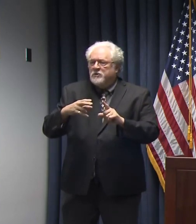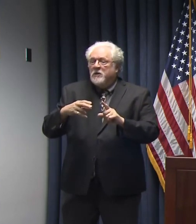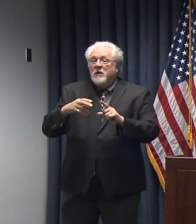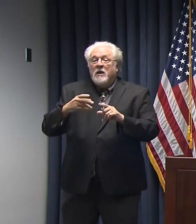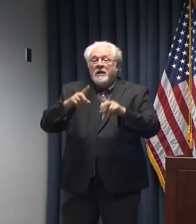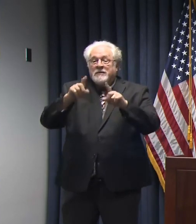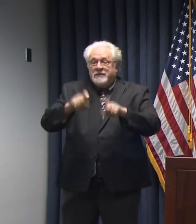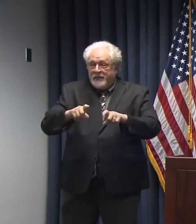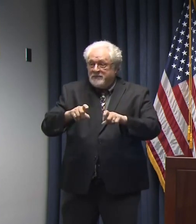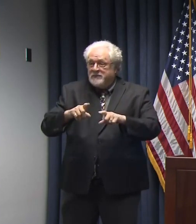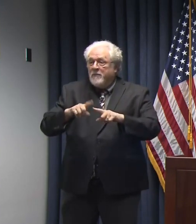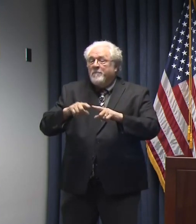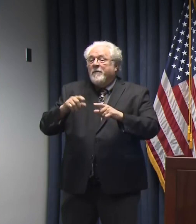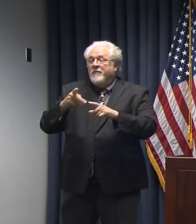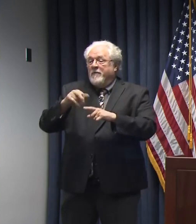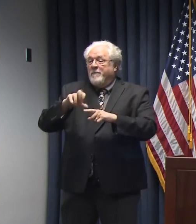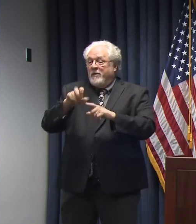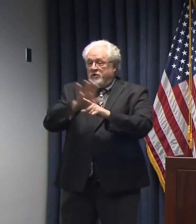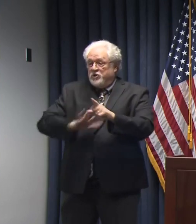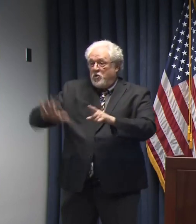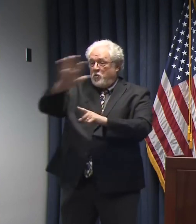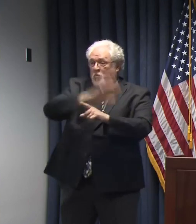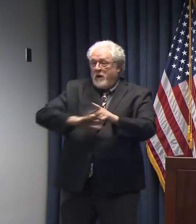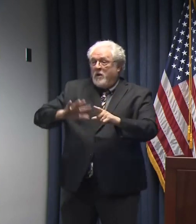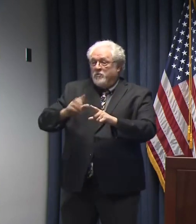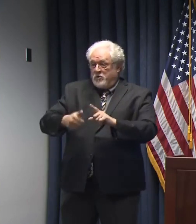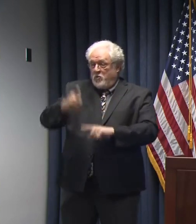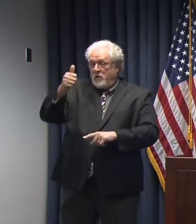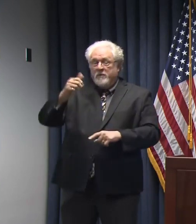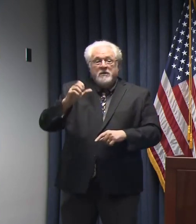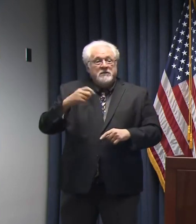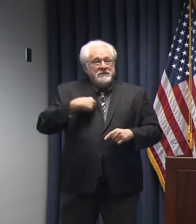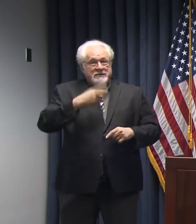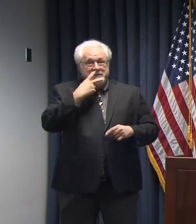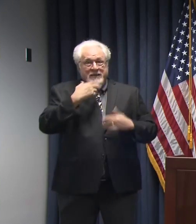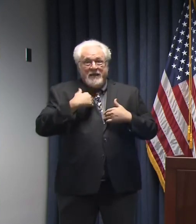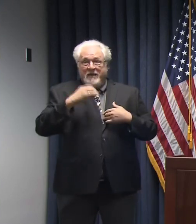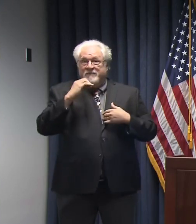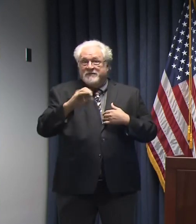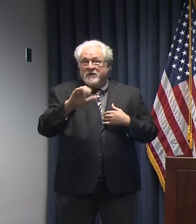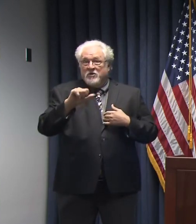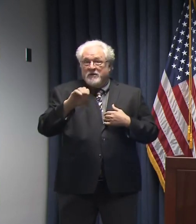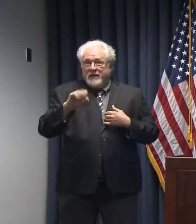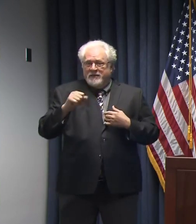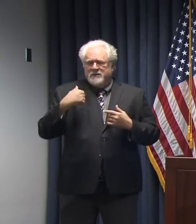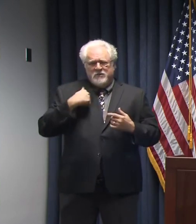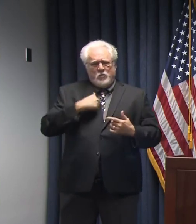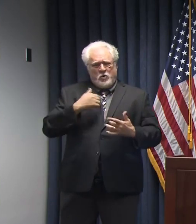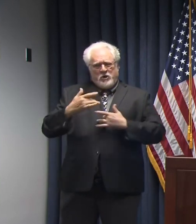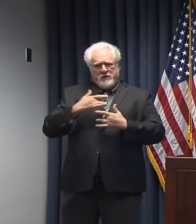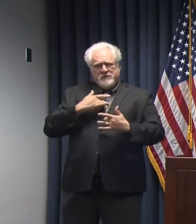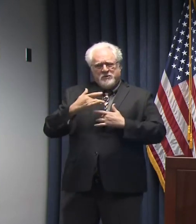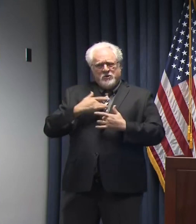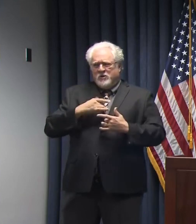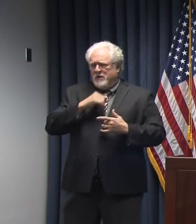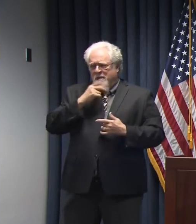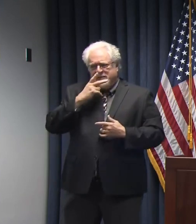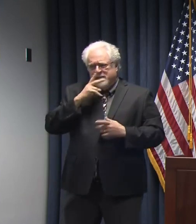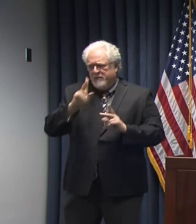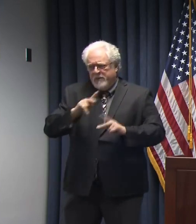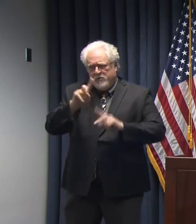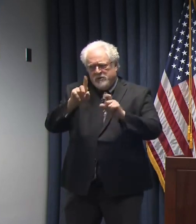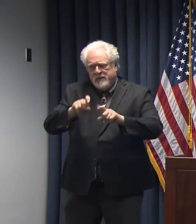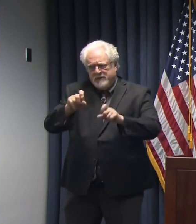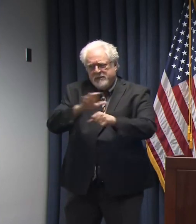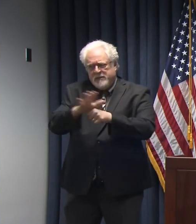but also the feeding parishes around them go up. And so I think where we see that there's zero cases still, we're concerned. We're not seeing people getting tested